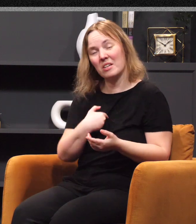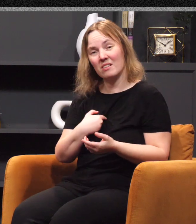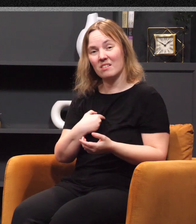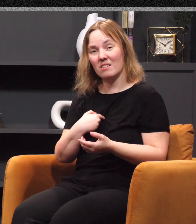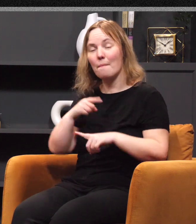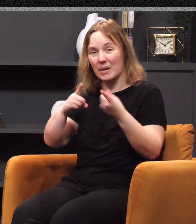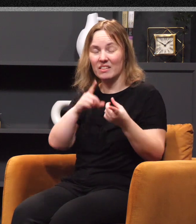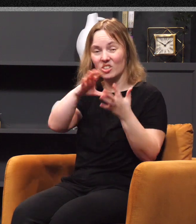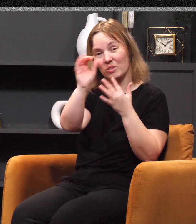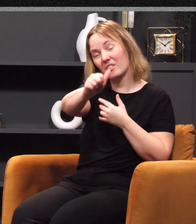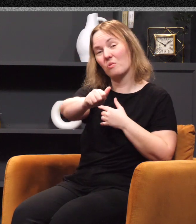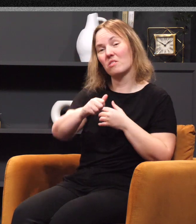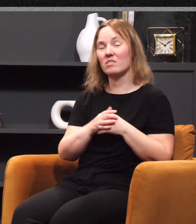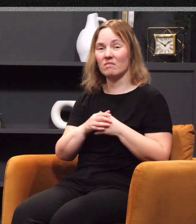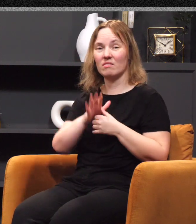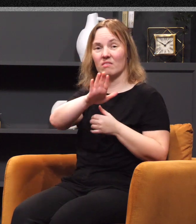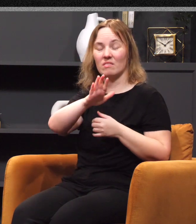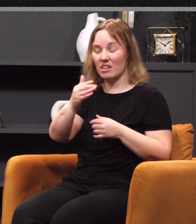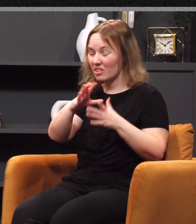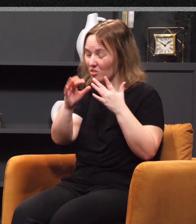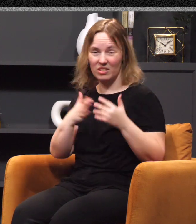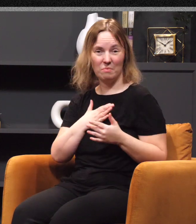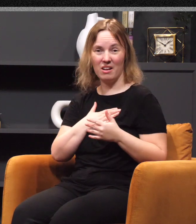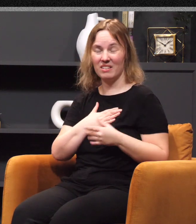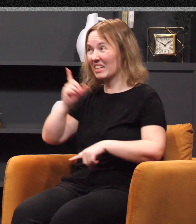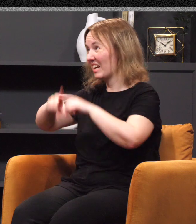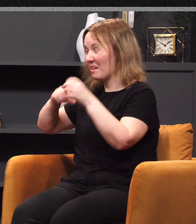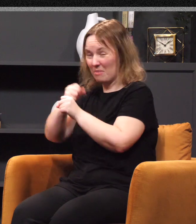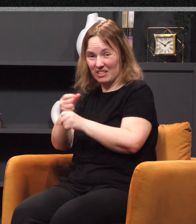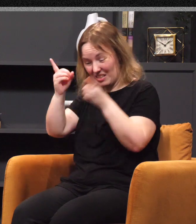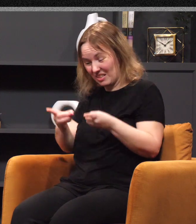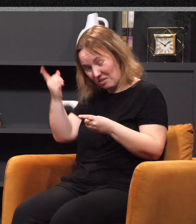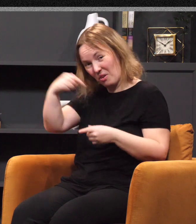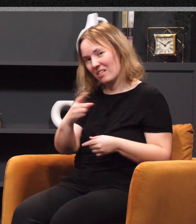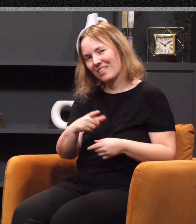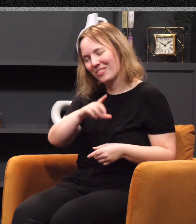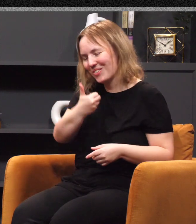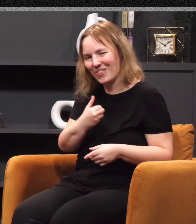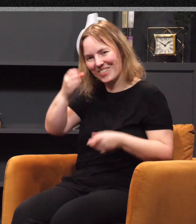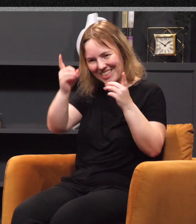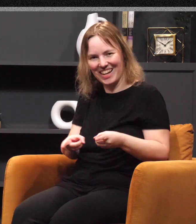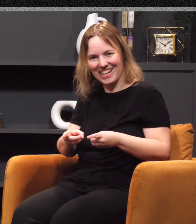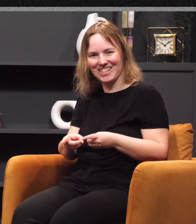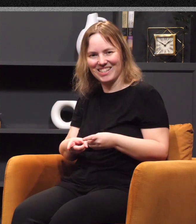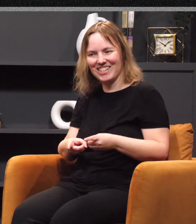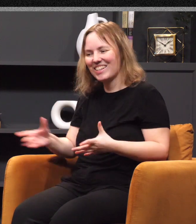choice is yours. The choice is mine. He can't make the decision for us. If you don't make up your mind to take what God has placed within your reach,